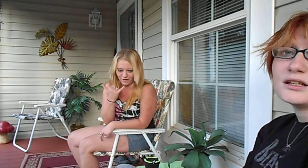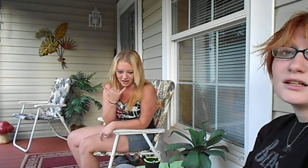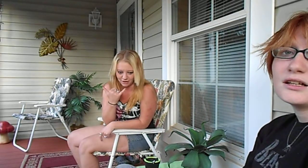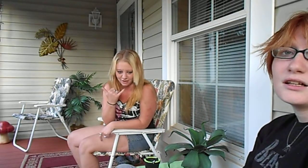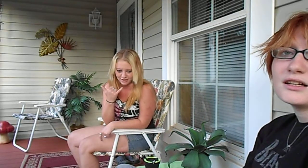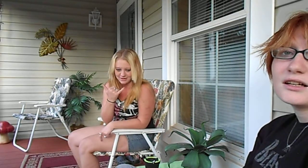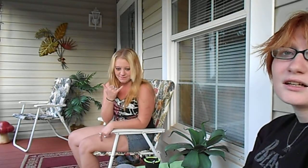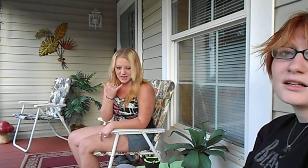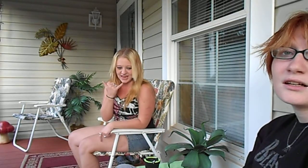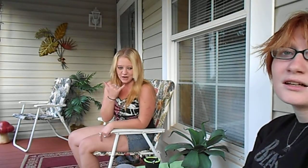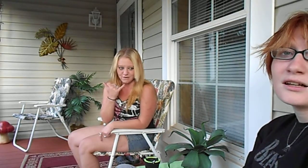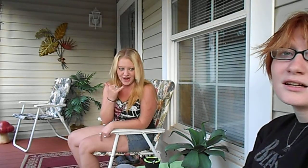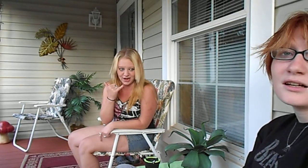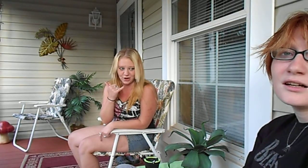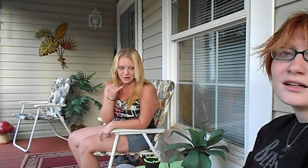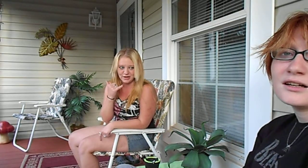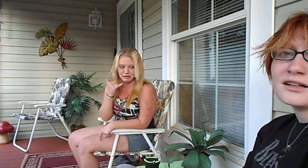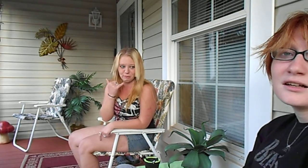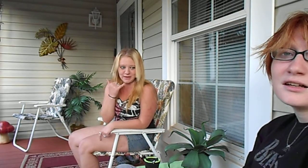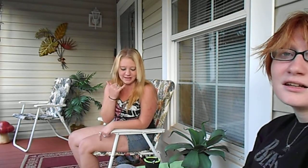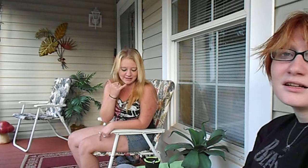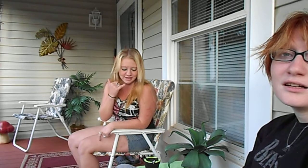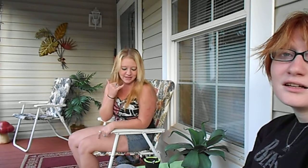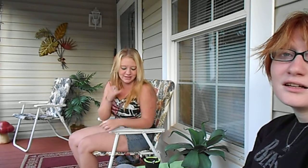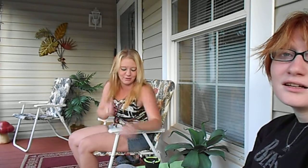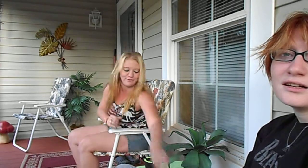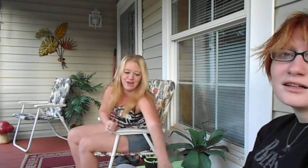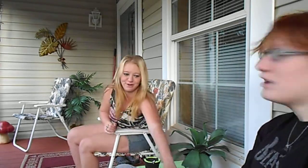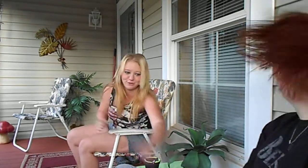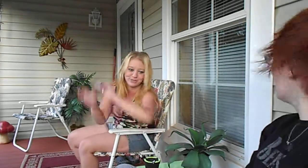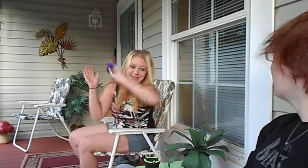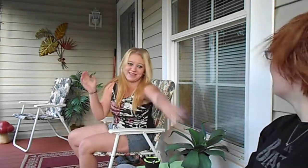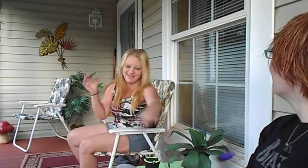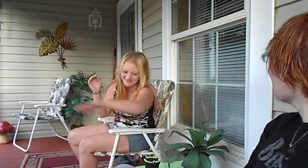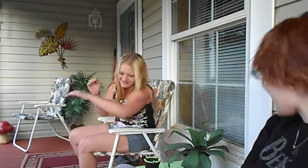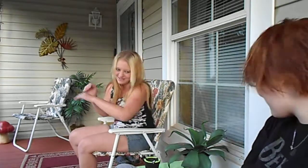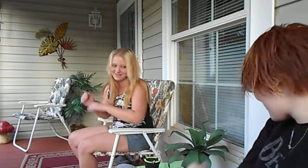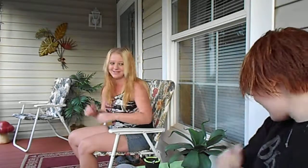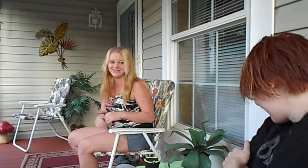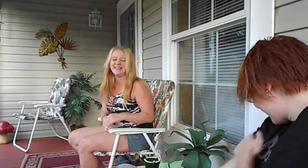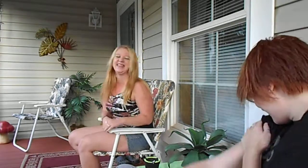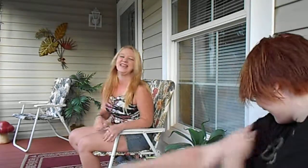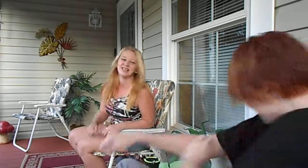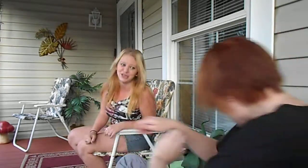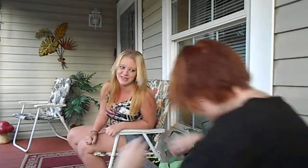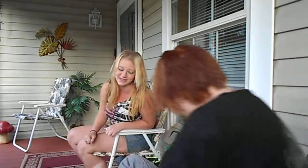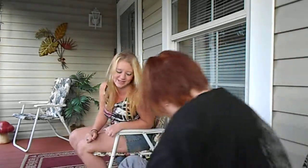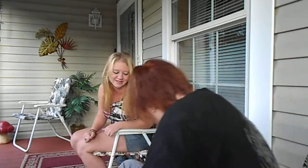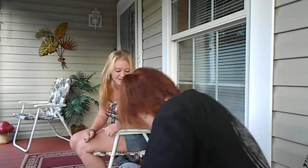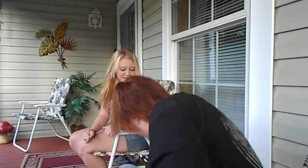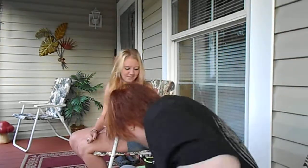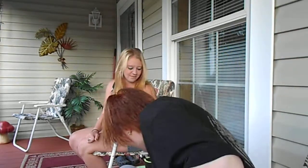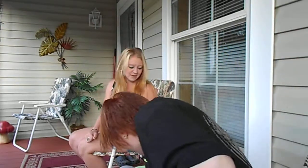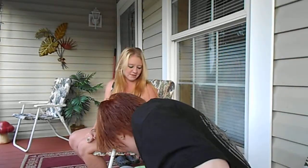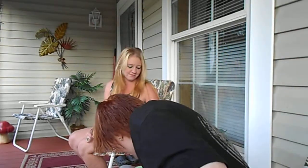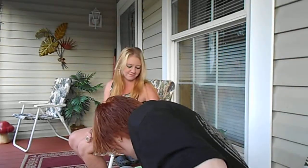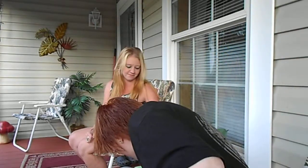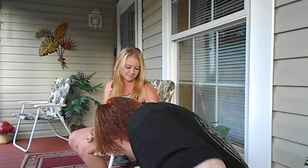fire It's on fire Your penis is on fire you dick Ouch She threw a lighter at me